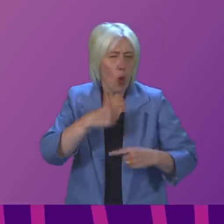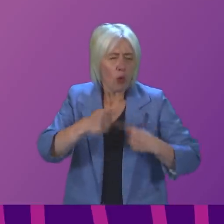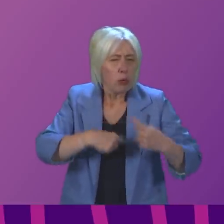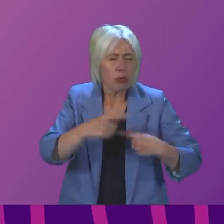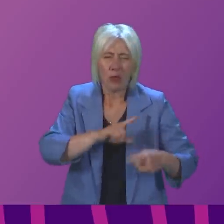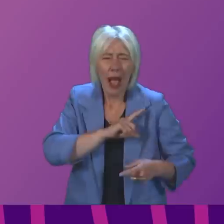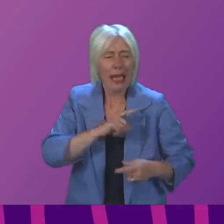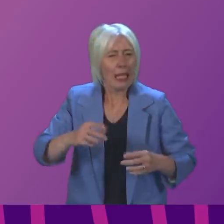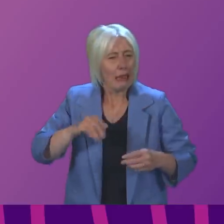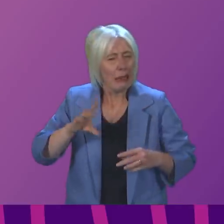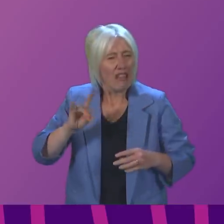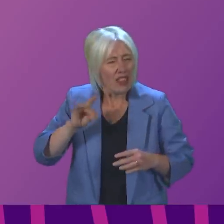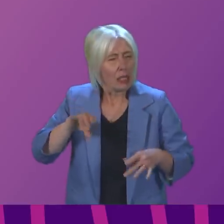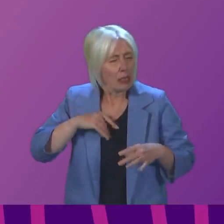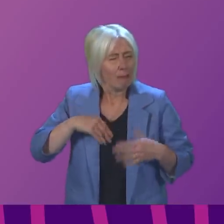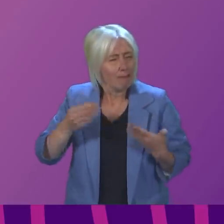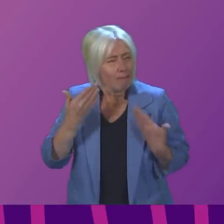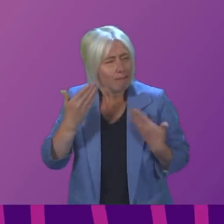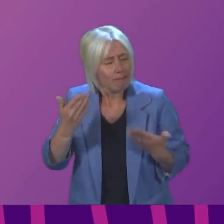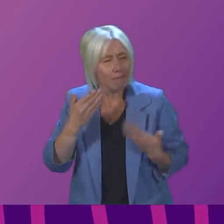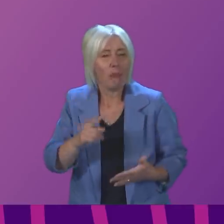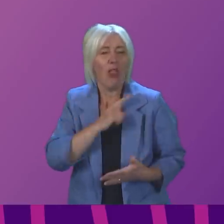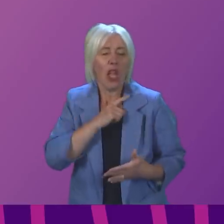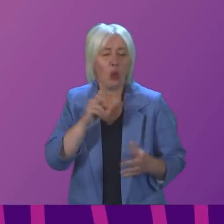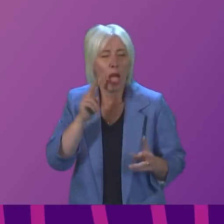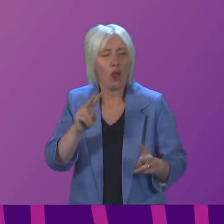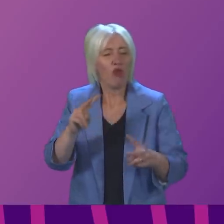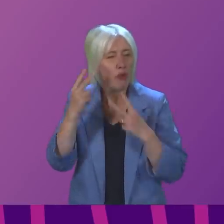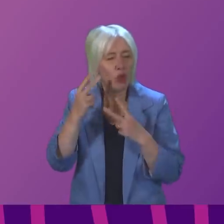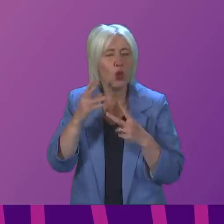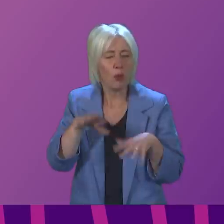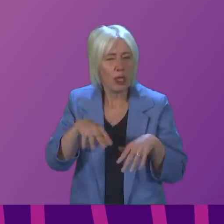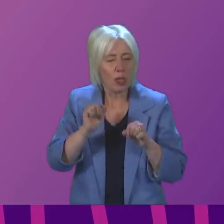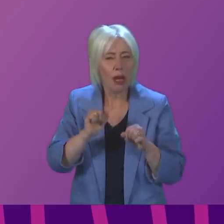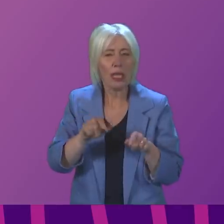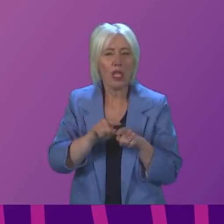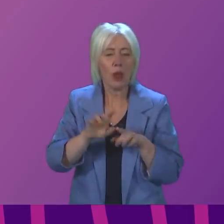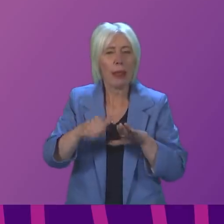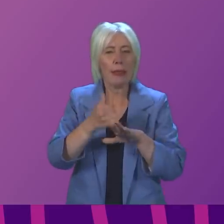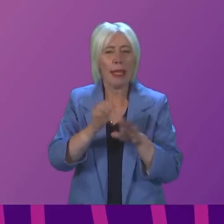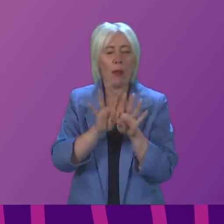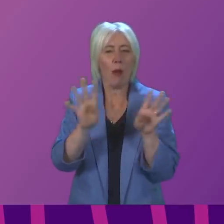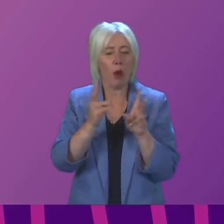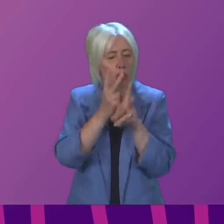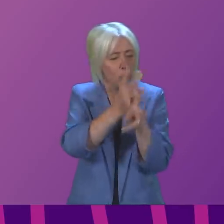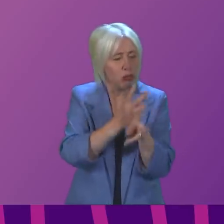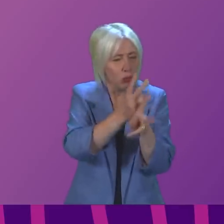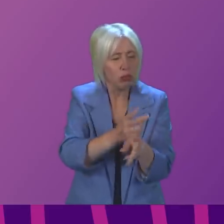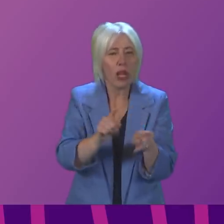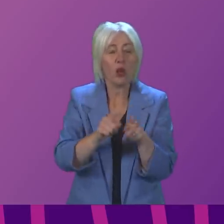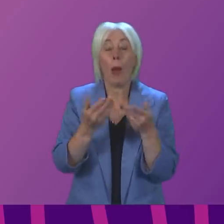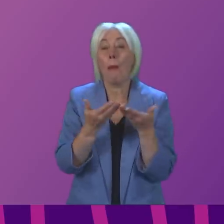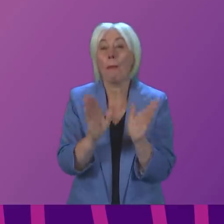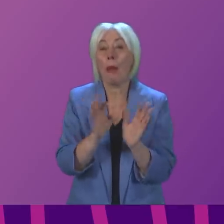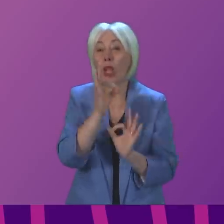why the independent review was commissioned. That's why the case note review was commissioned. That's why the oversight board was established. That's why there is now a public inquiry and,